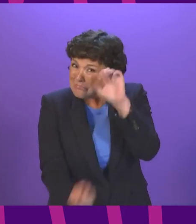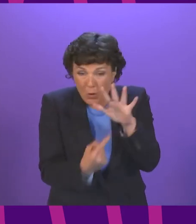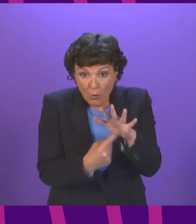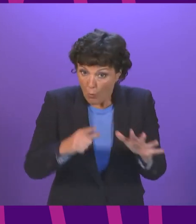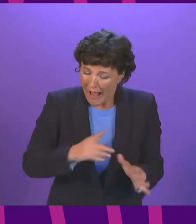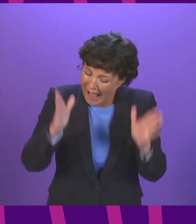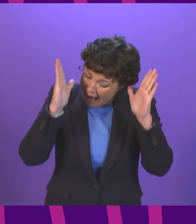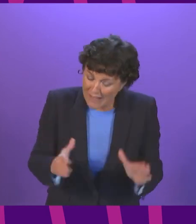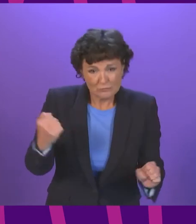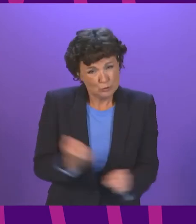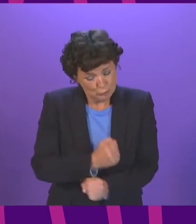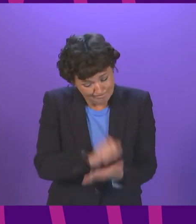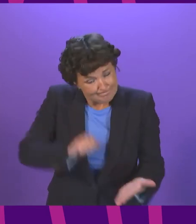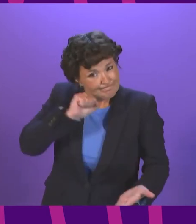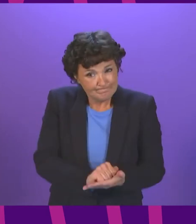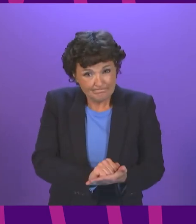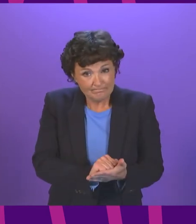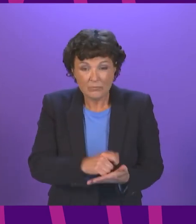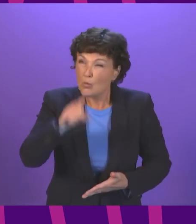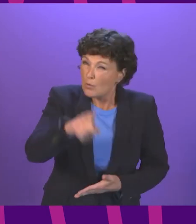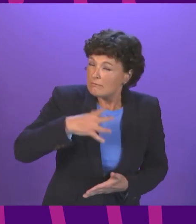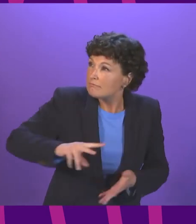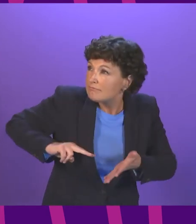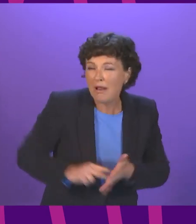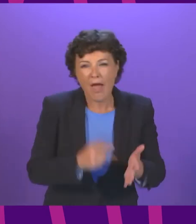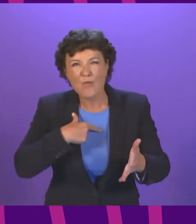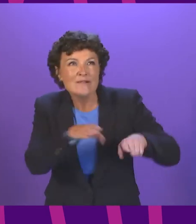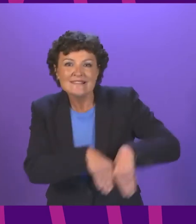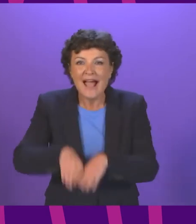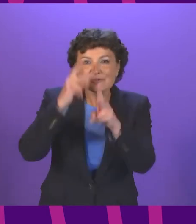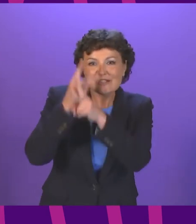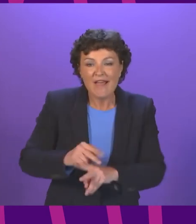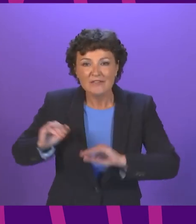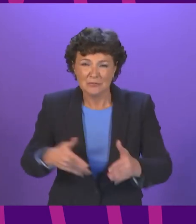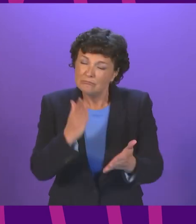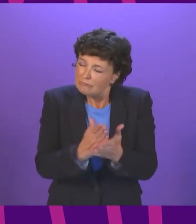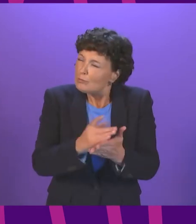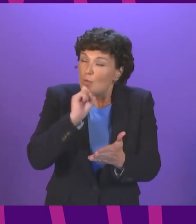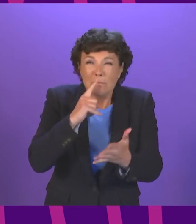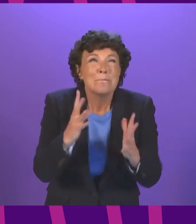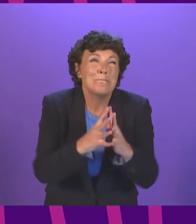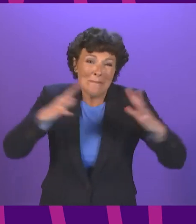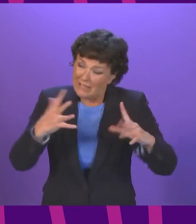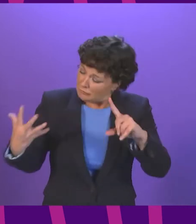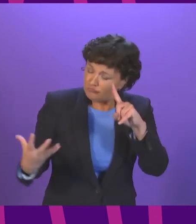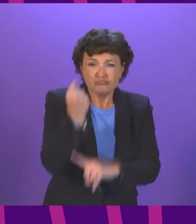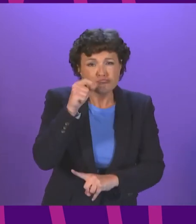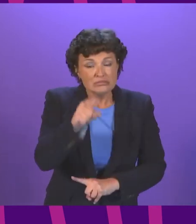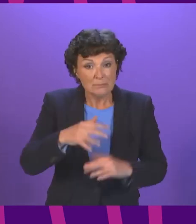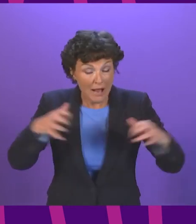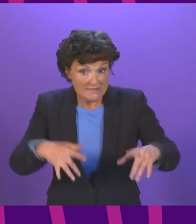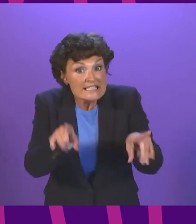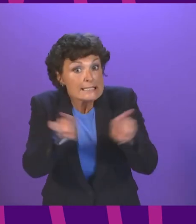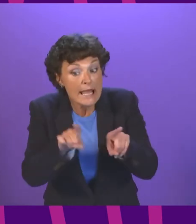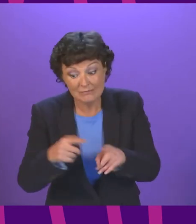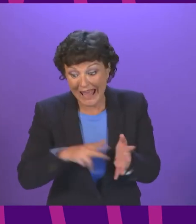right. But done well as we intend, a National Care Service will be one of the biggest ever achievements of this Parliament. And just like the